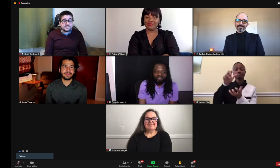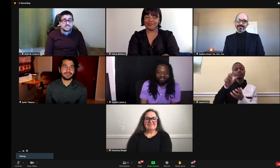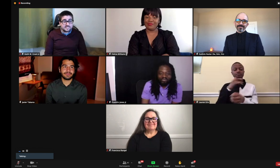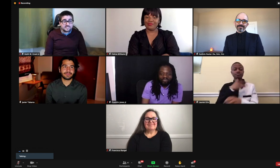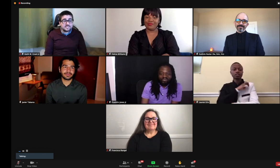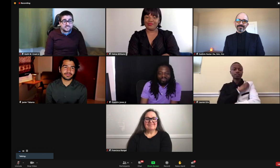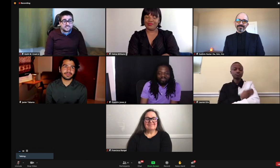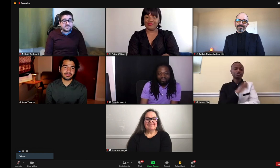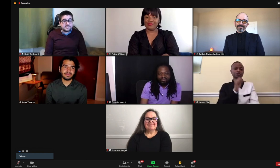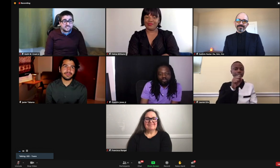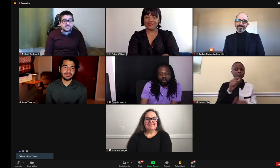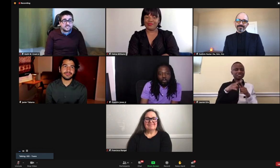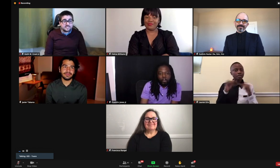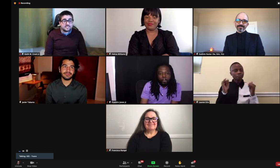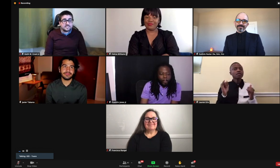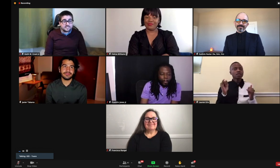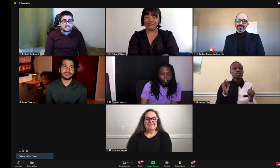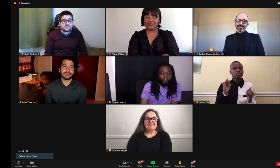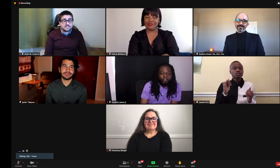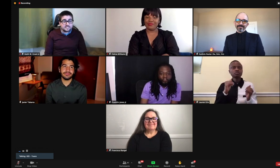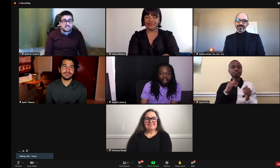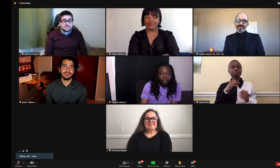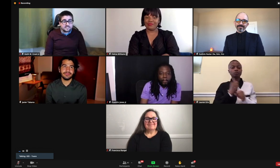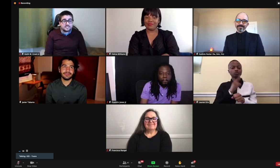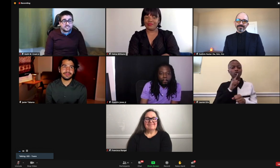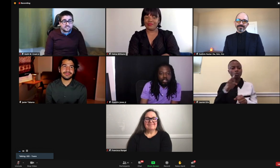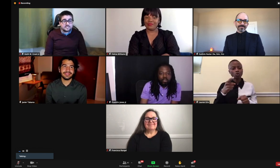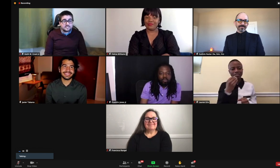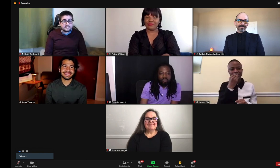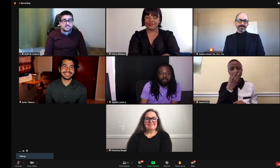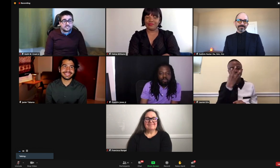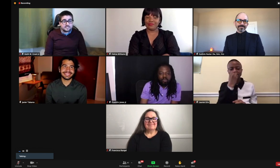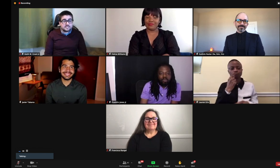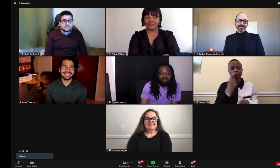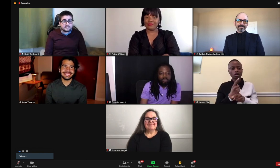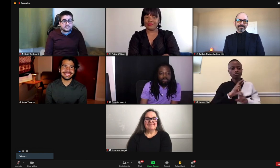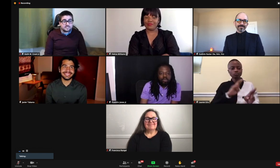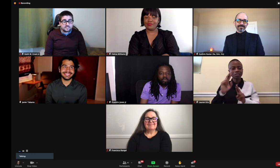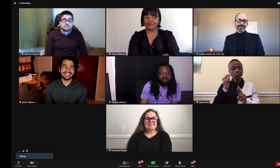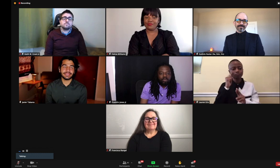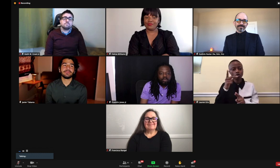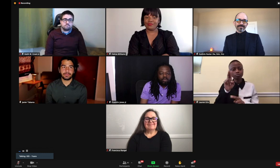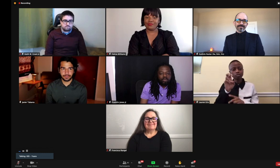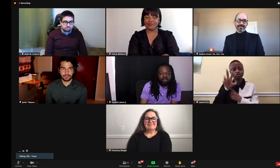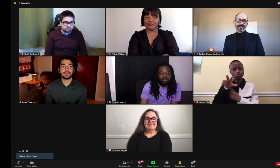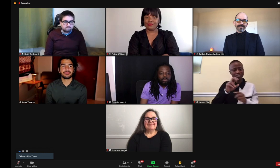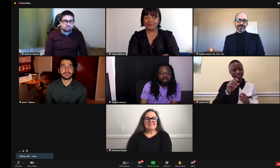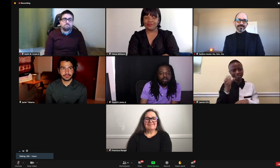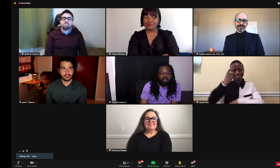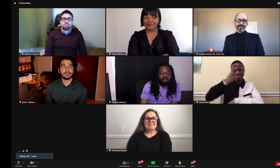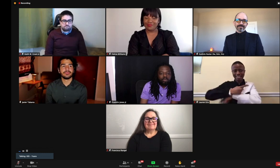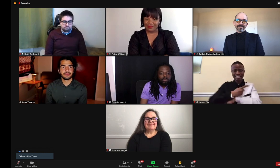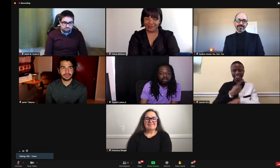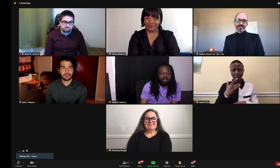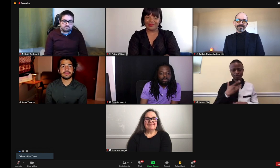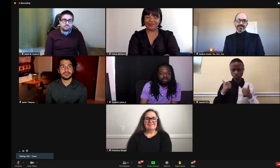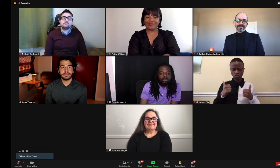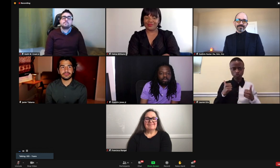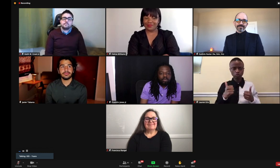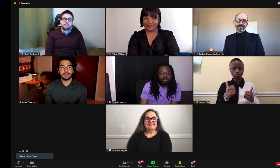day. So looking back, definitely times of laughter gave us some energy. But at the same time, we had to make sure we took care of ourselves by eating right, getting enough